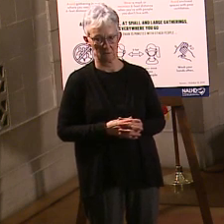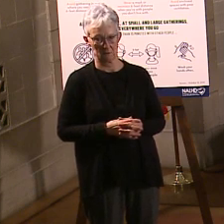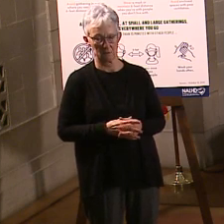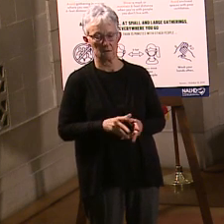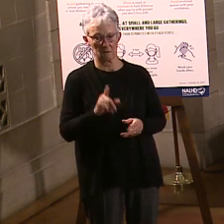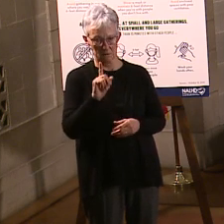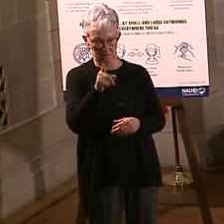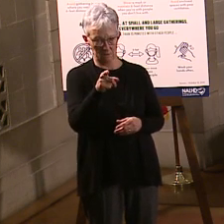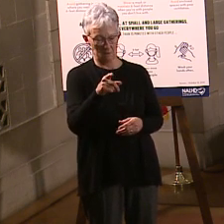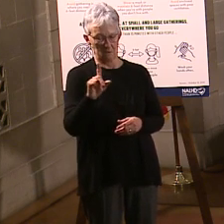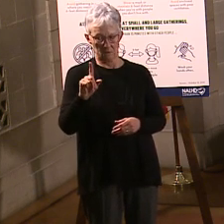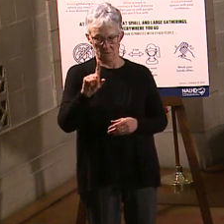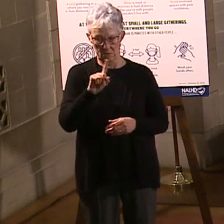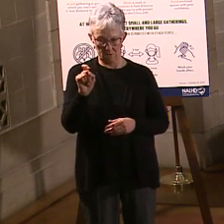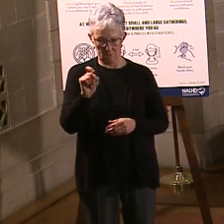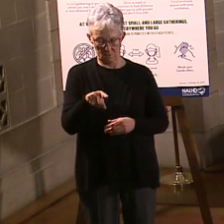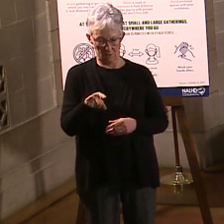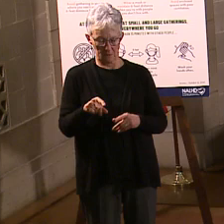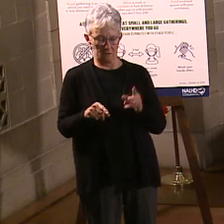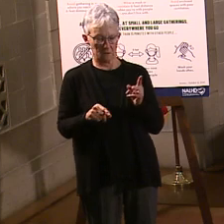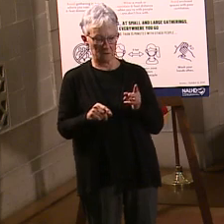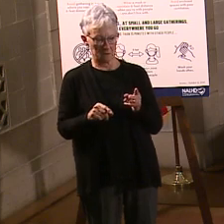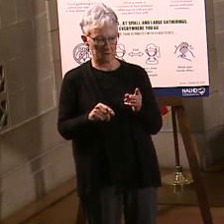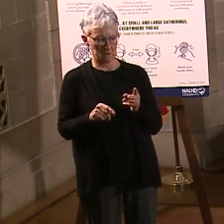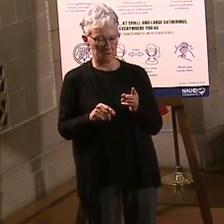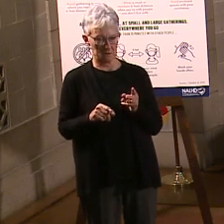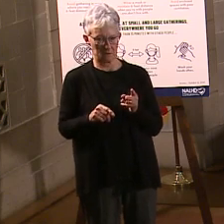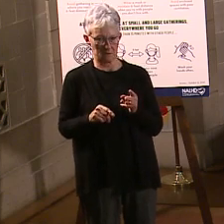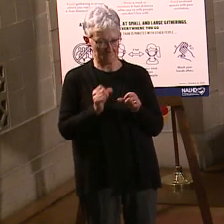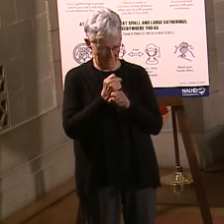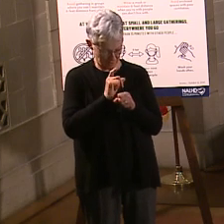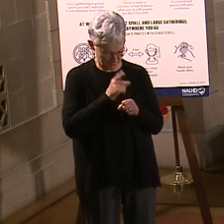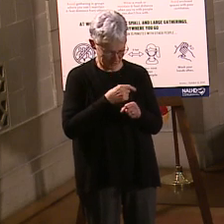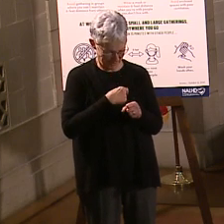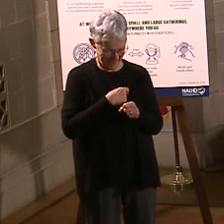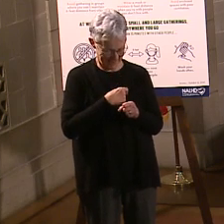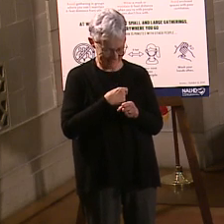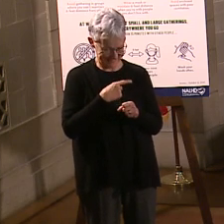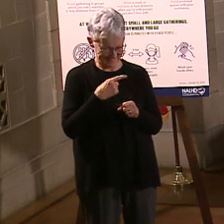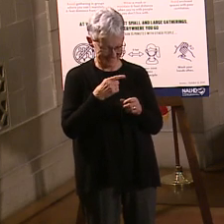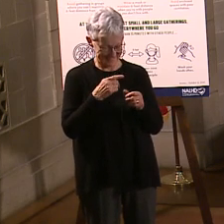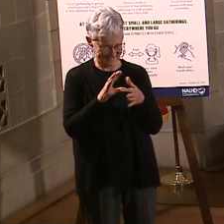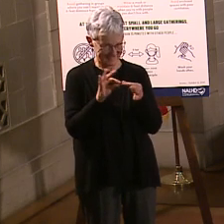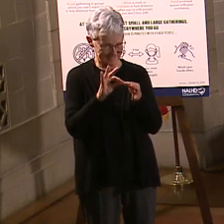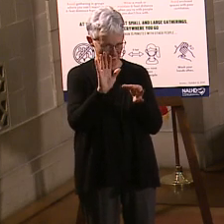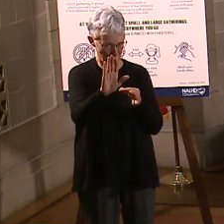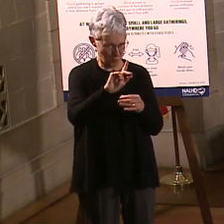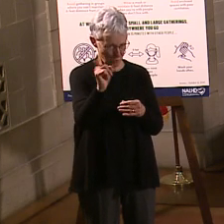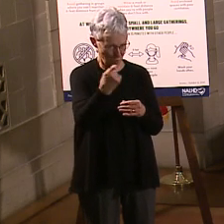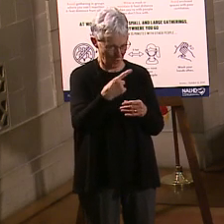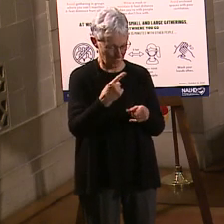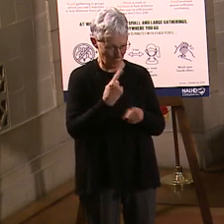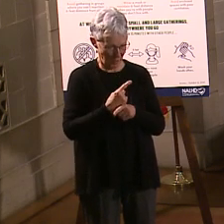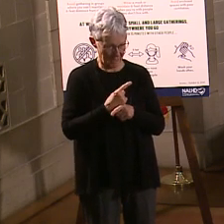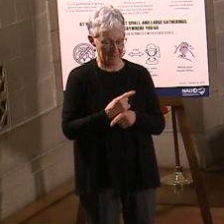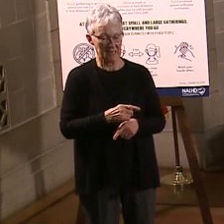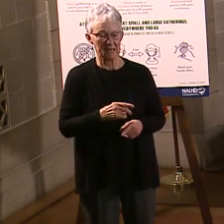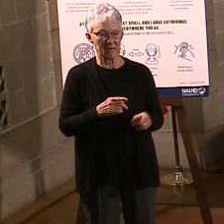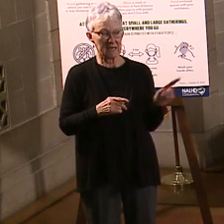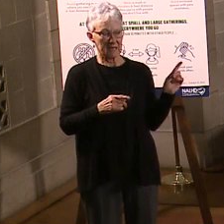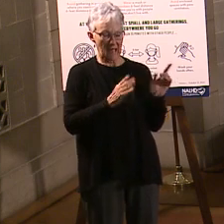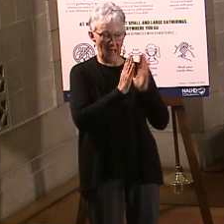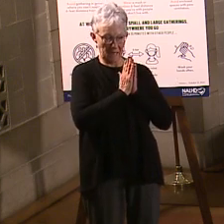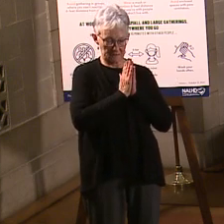Sure. So, the question is, let me make sure I restate this correctly, is will the distribution be age-based,